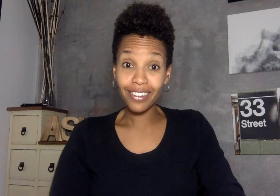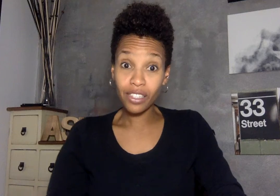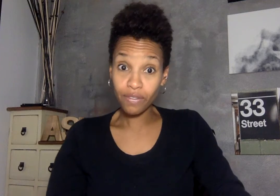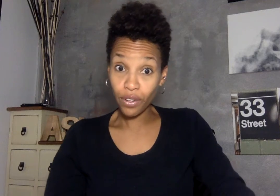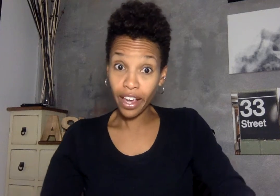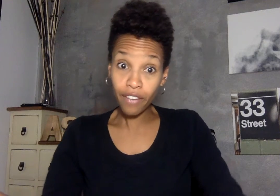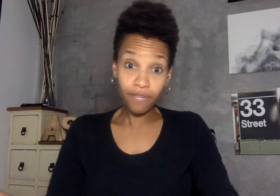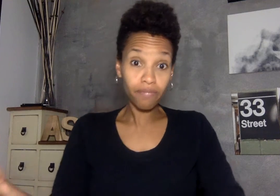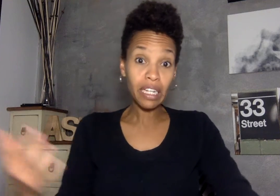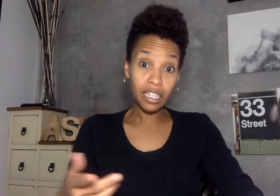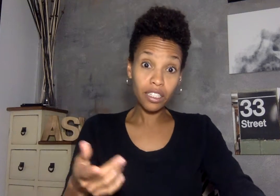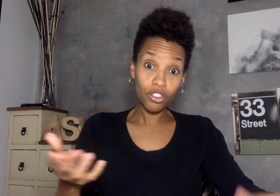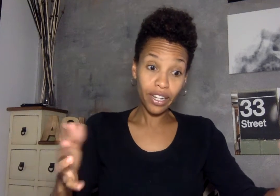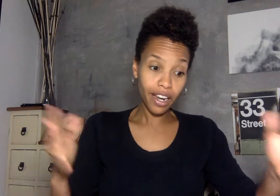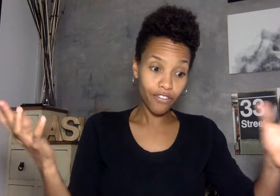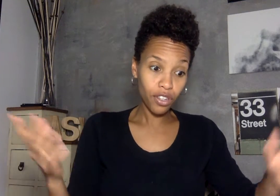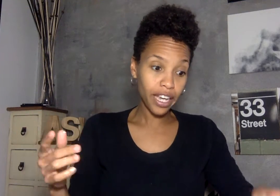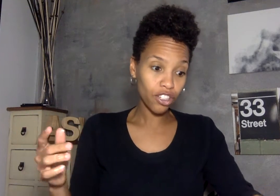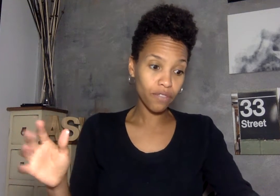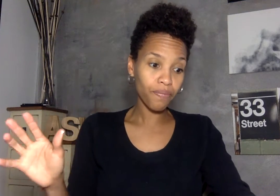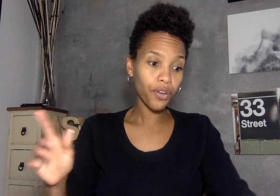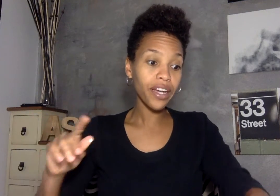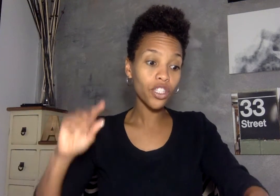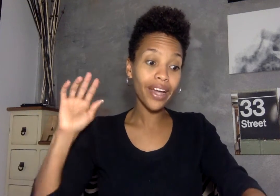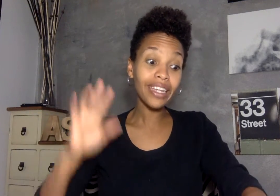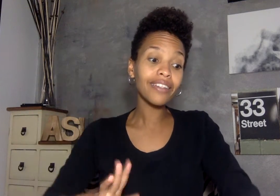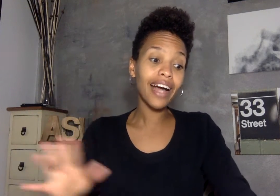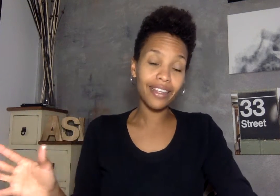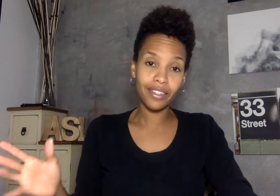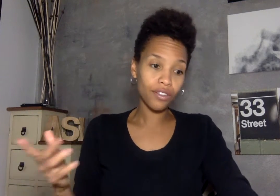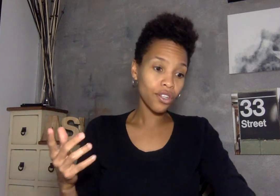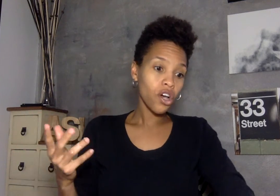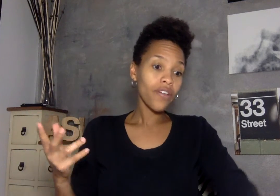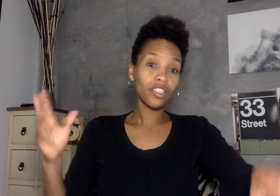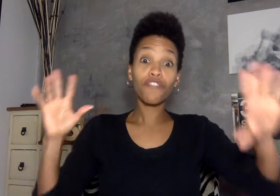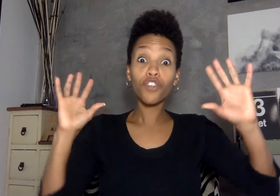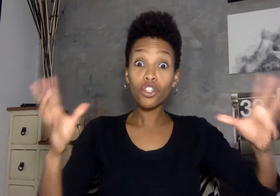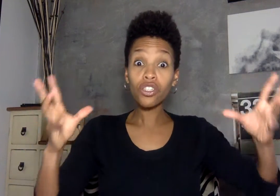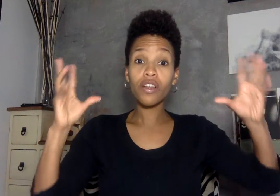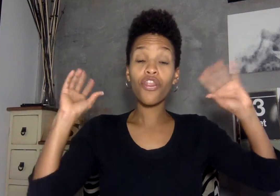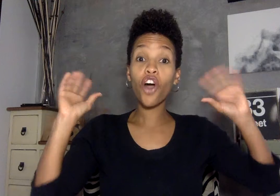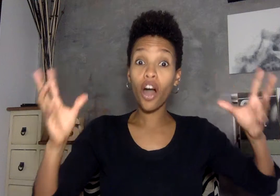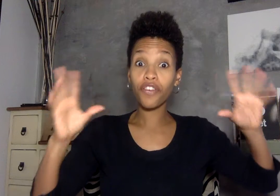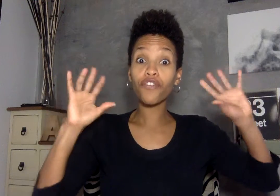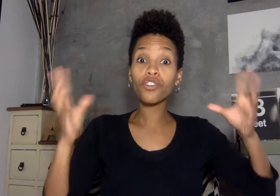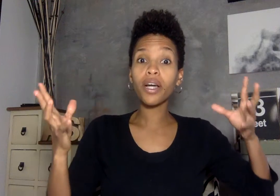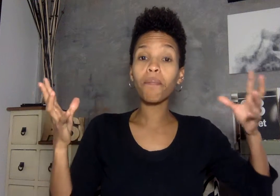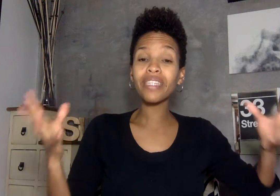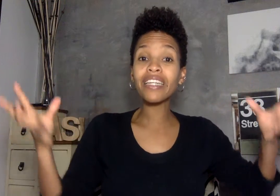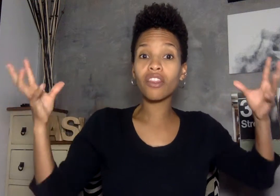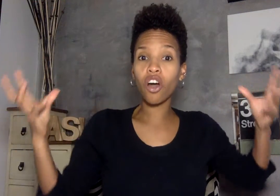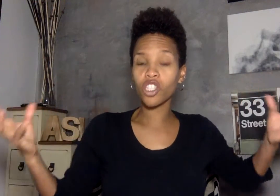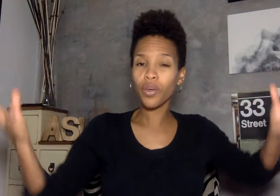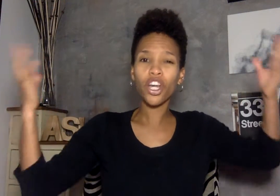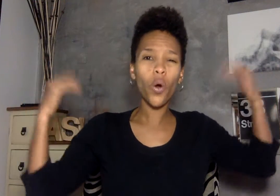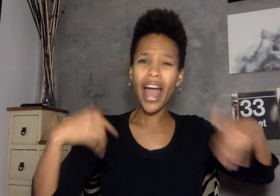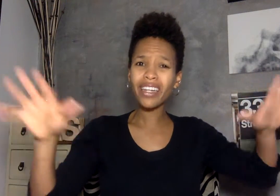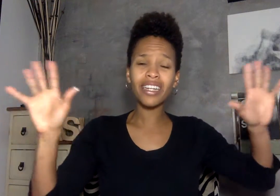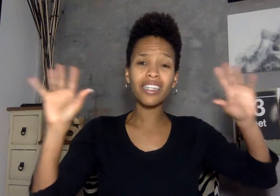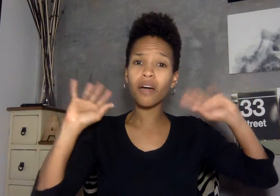okay meaning to drink at it for the kitchen all right so i need glasses glasses that's the first thought the first complete thought so we can go ahead and it's a